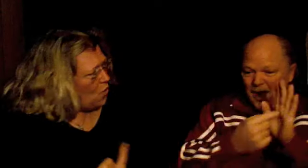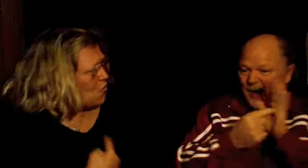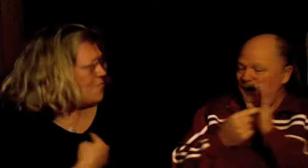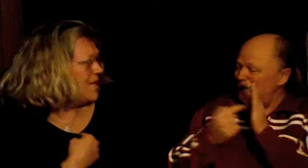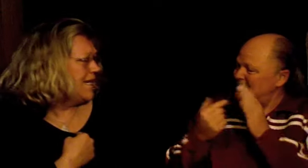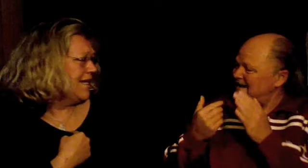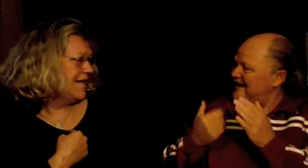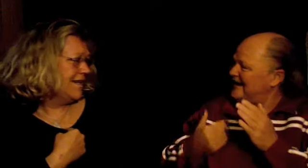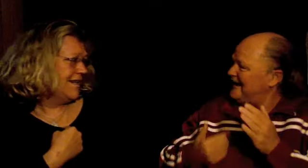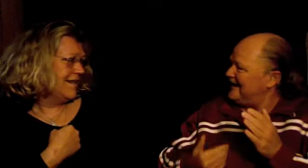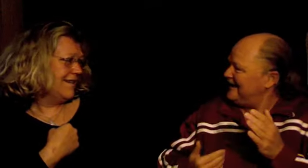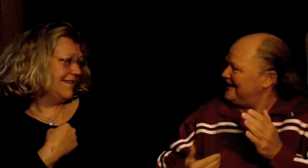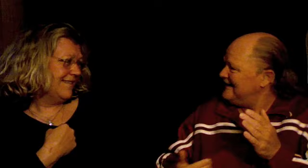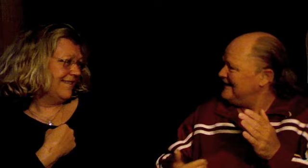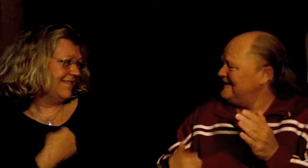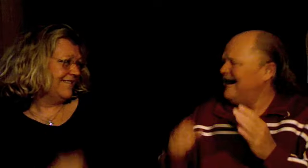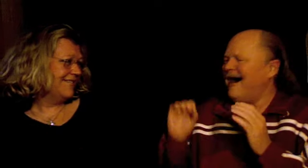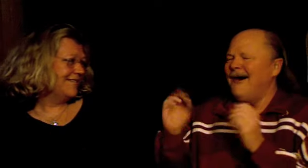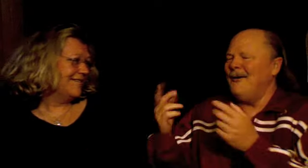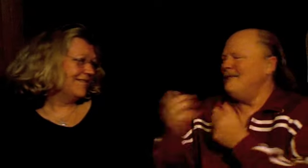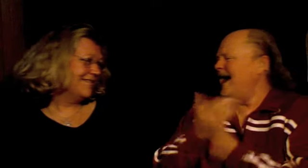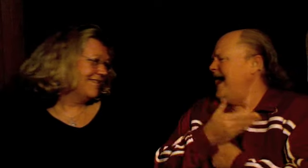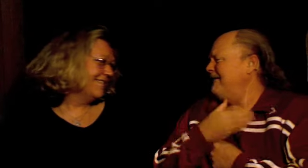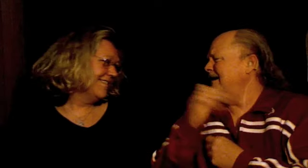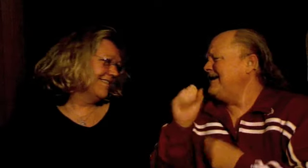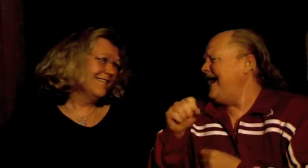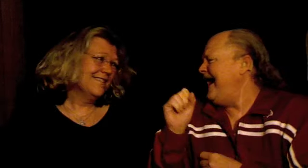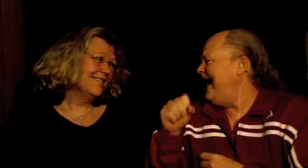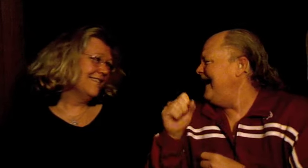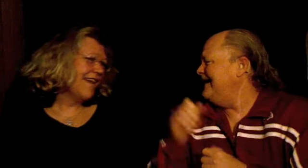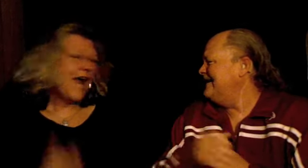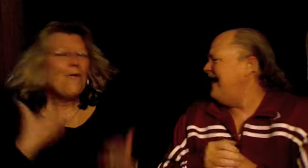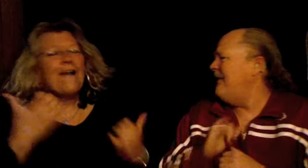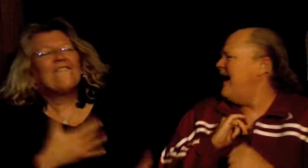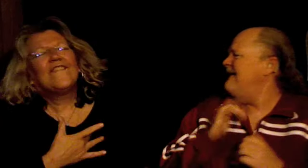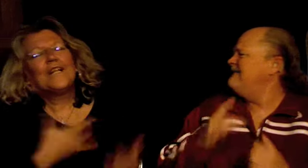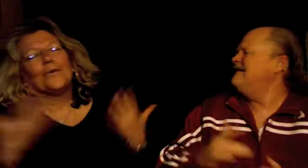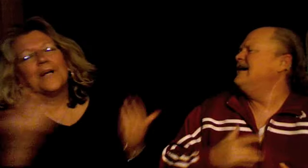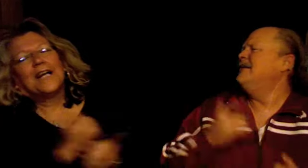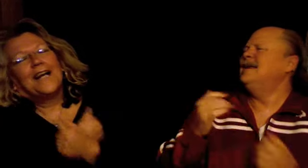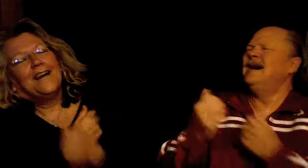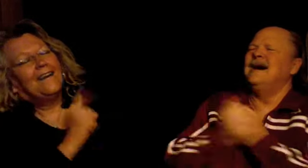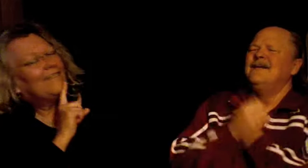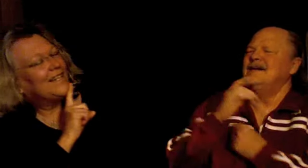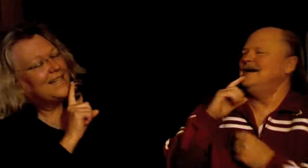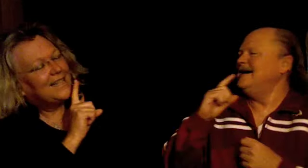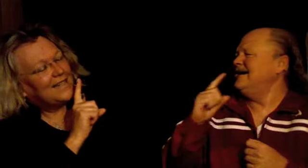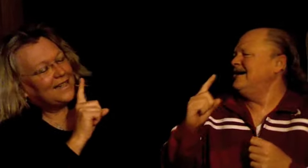me And I'm feeling so much And I want to be with her And